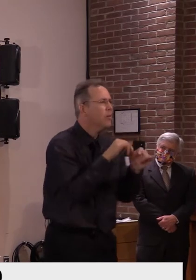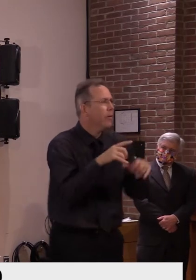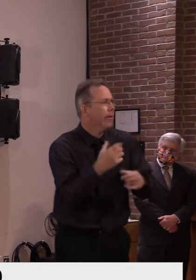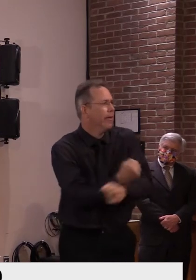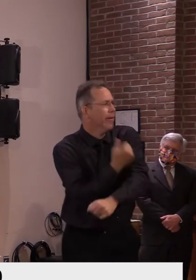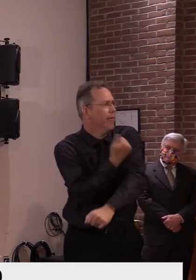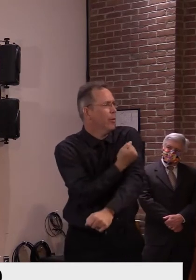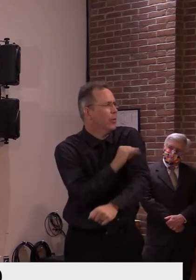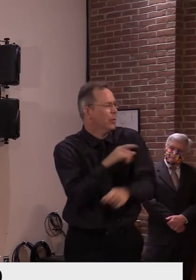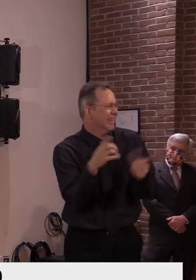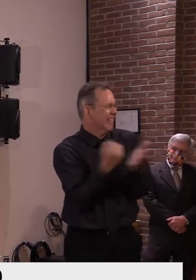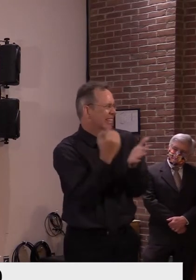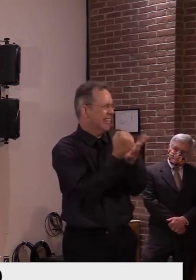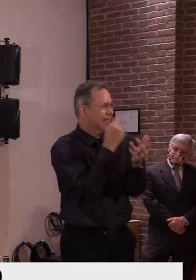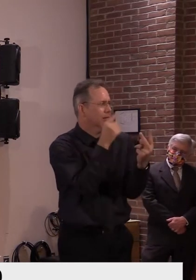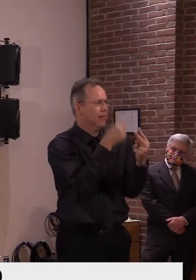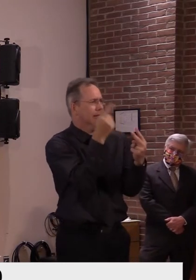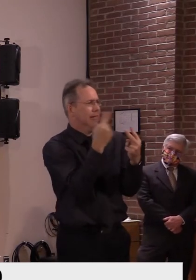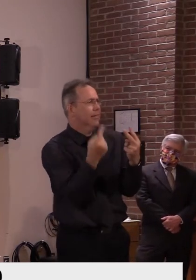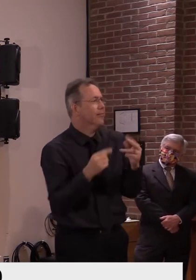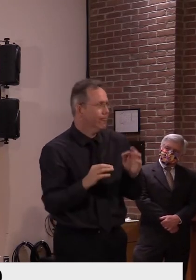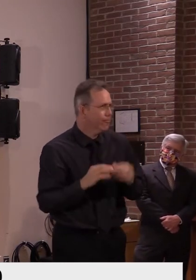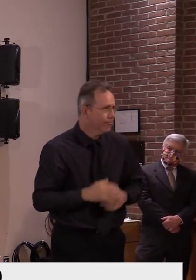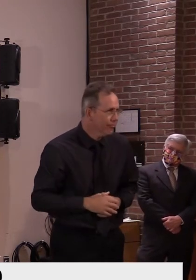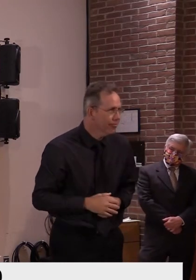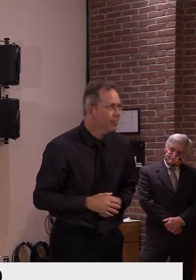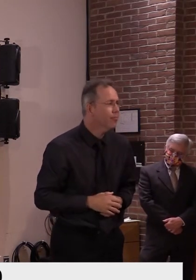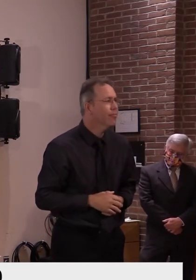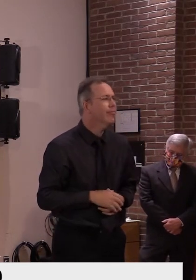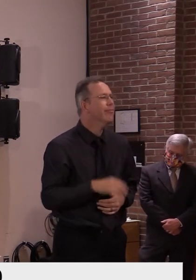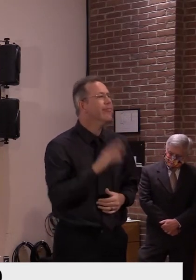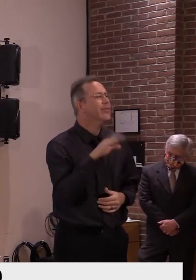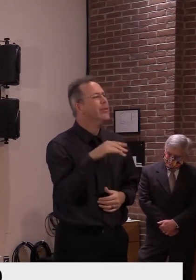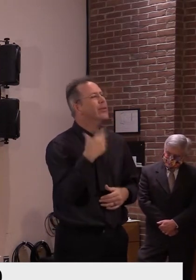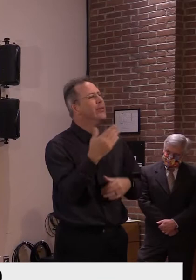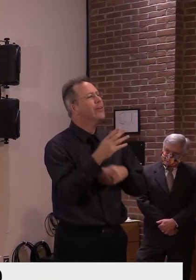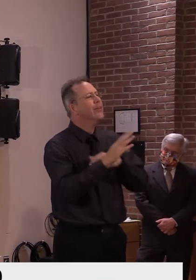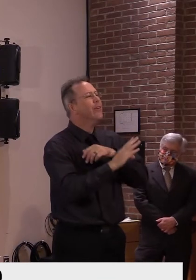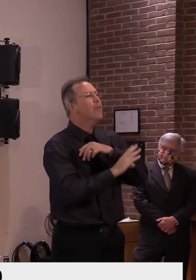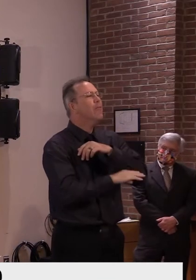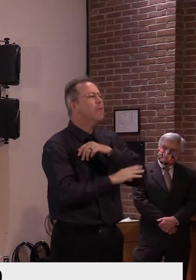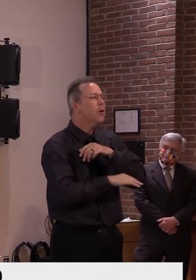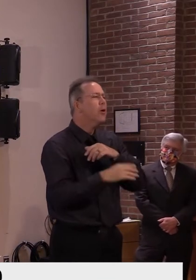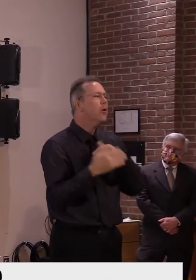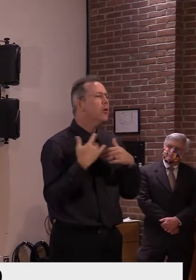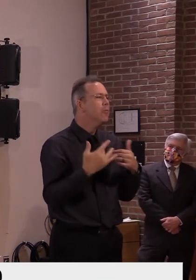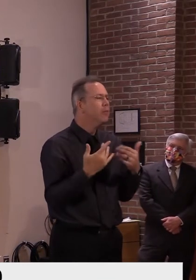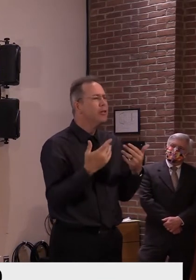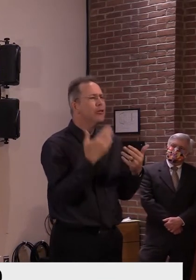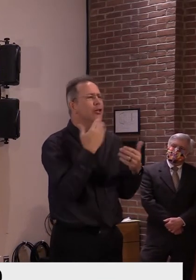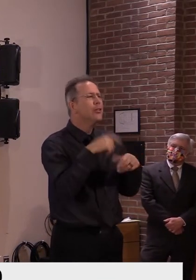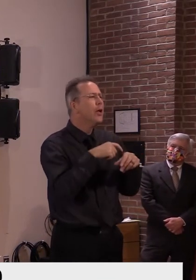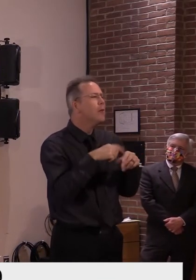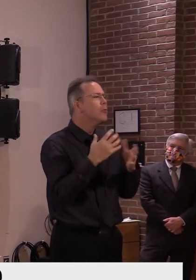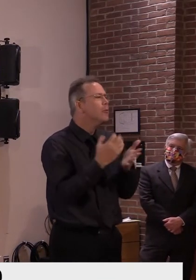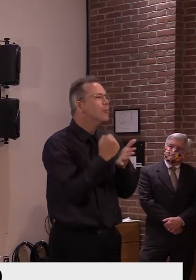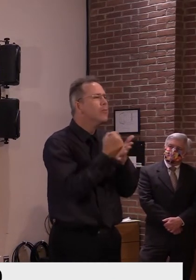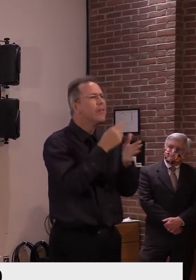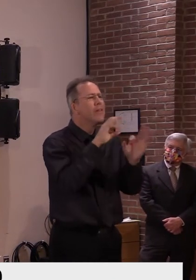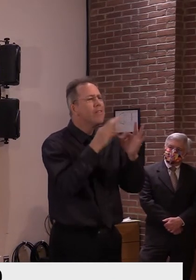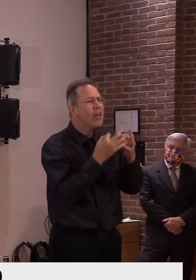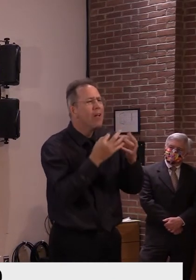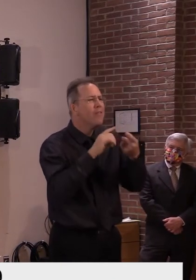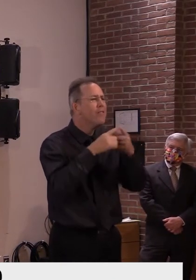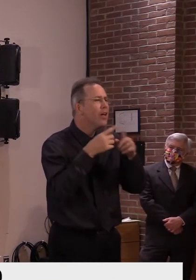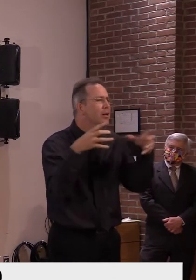the time of year to be together through the shorter days and get together for the holidays. And I know that we have to make difficult